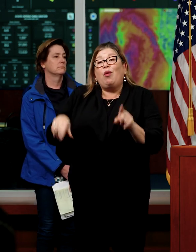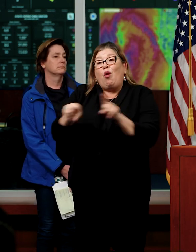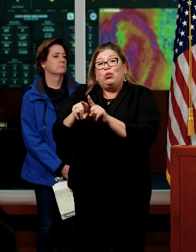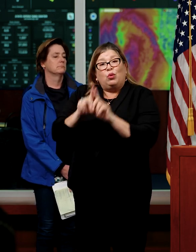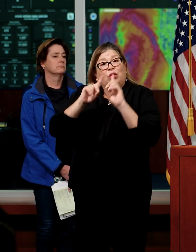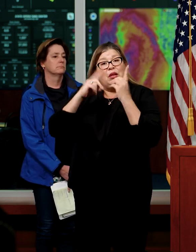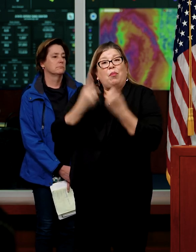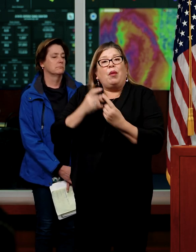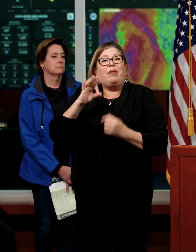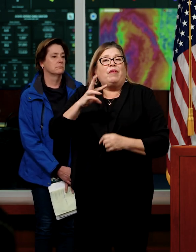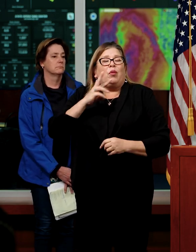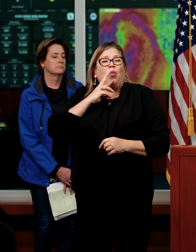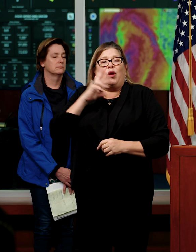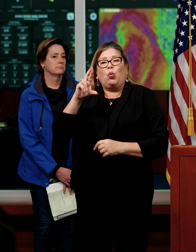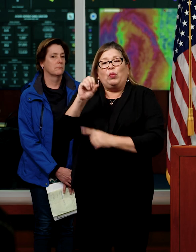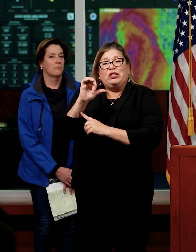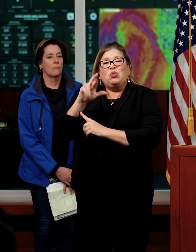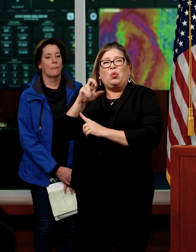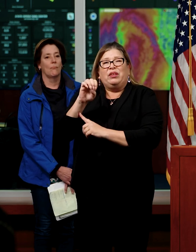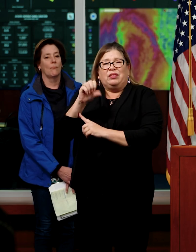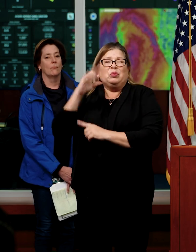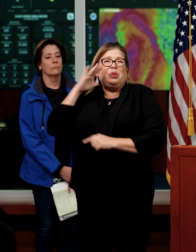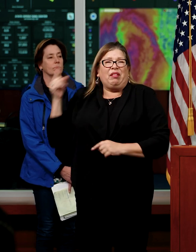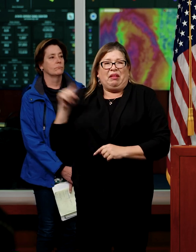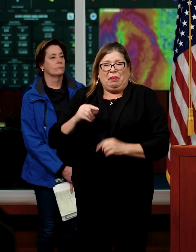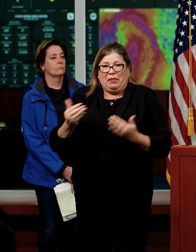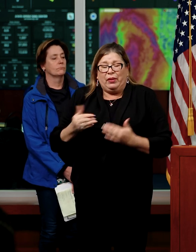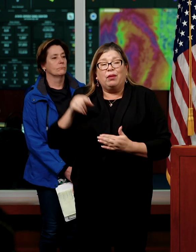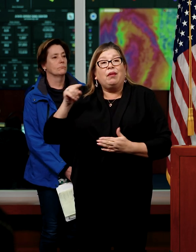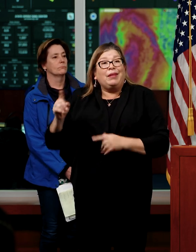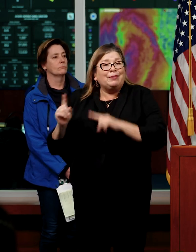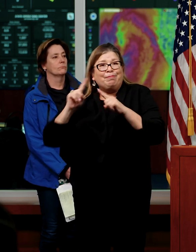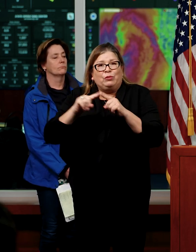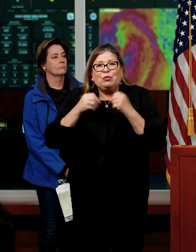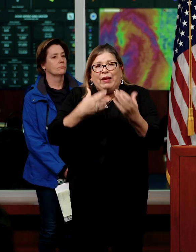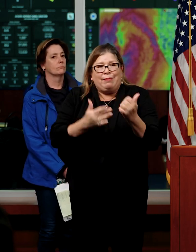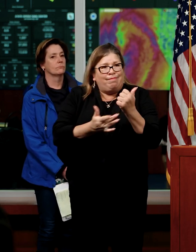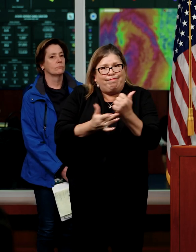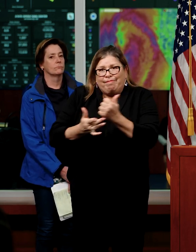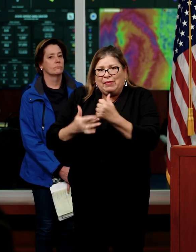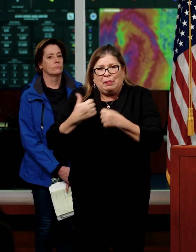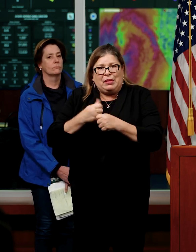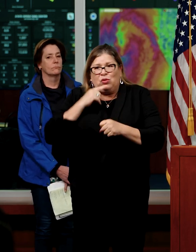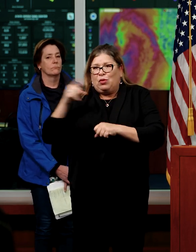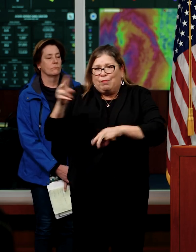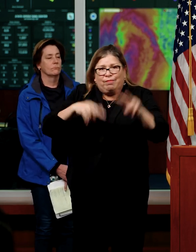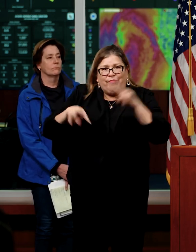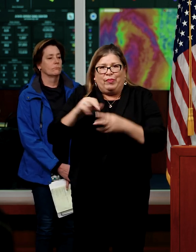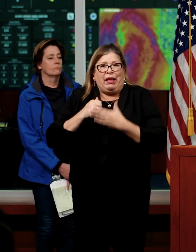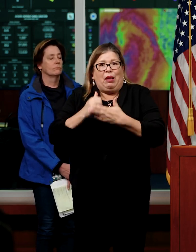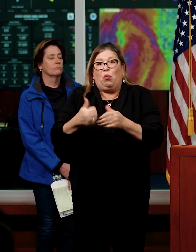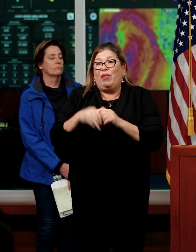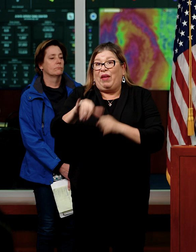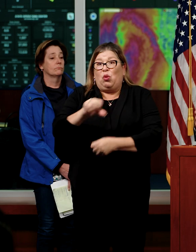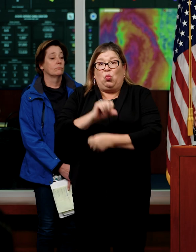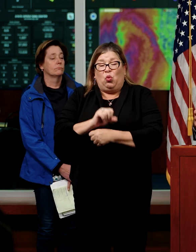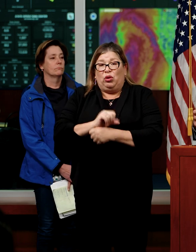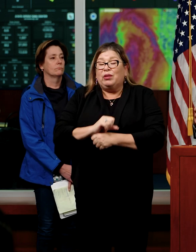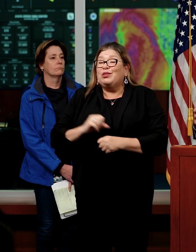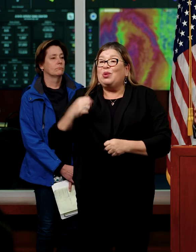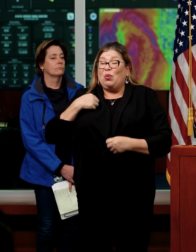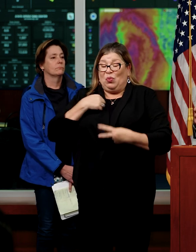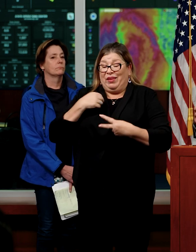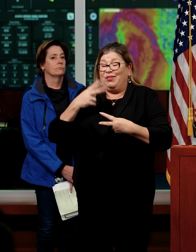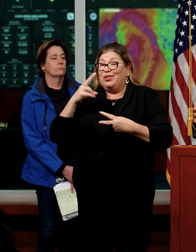Resources, which you'll hear from in just a moment, is out there providing technical assistance and helping to oversee the work. So we're both preparing